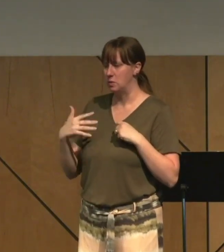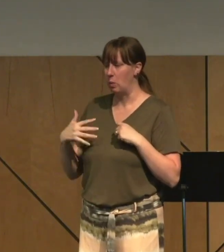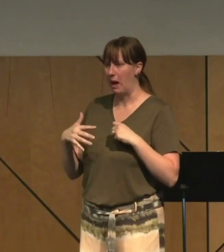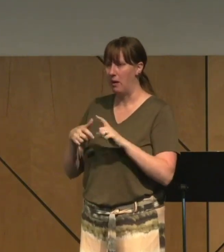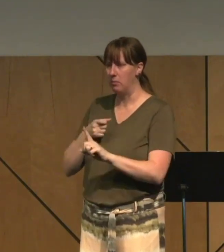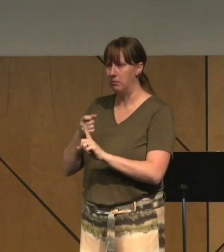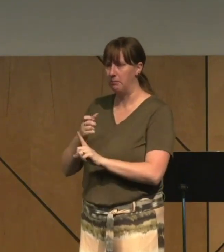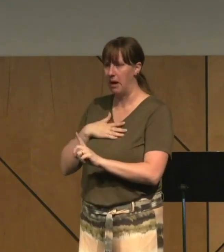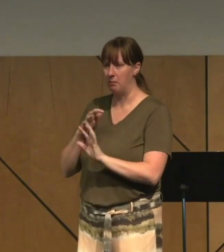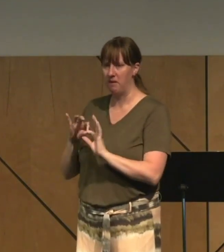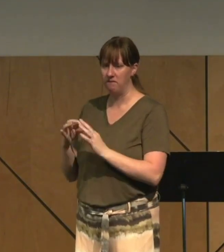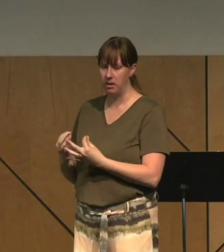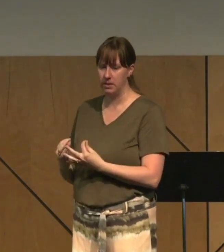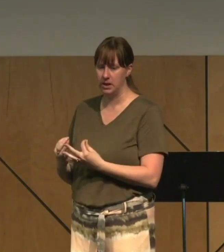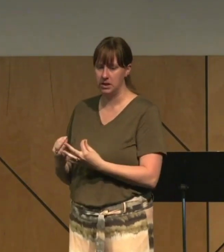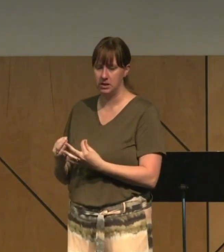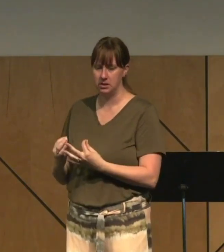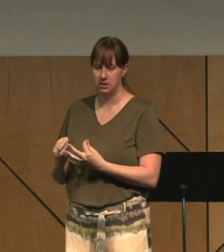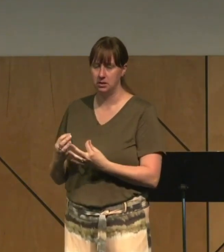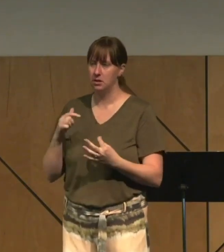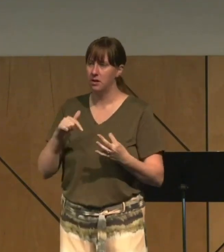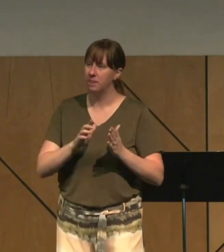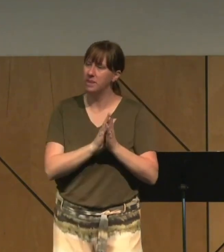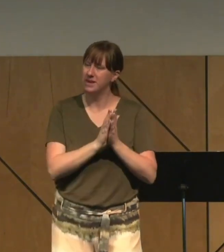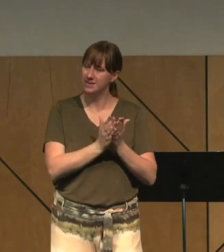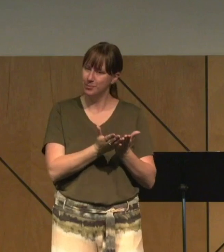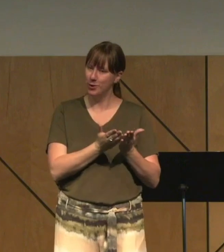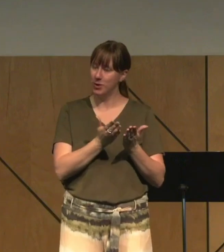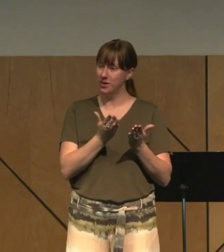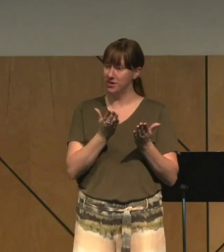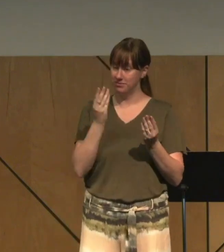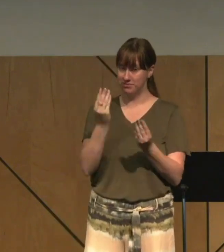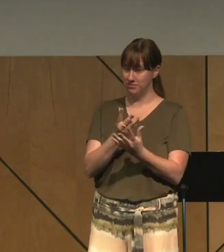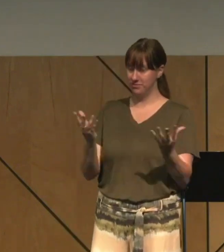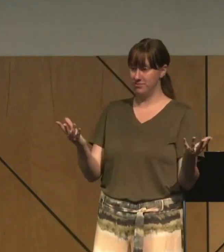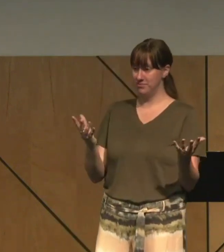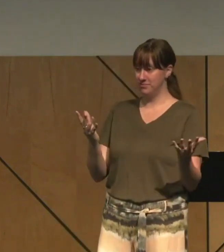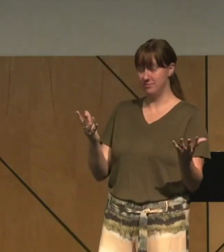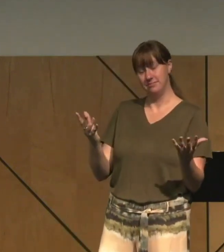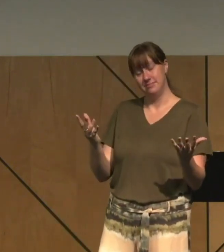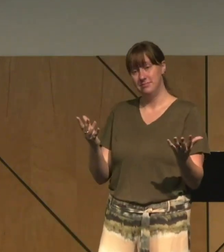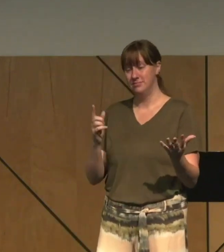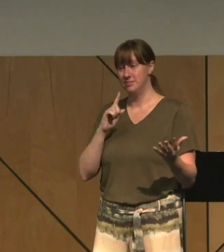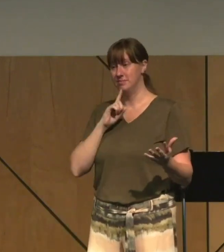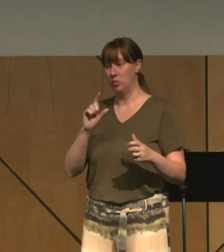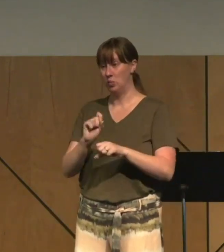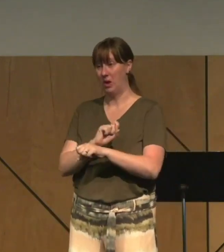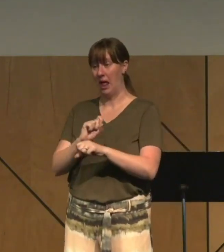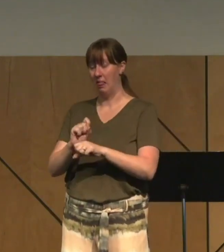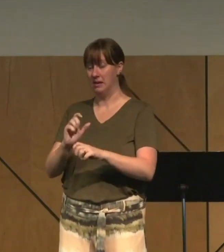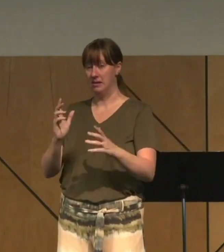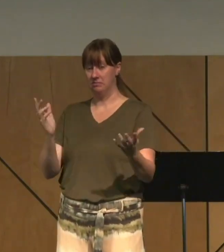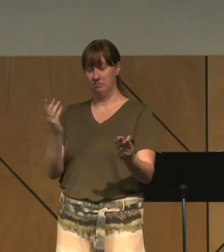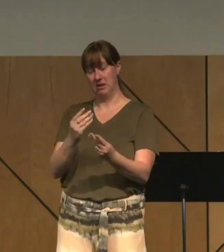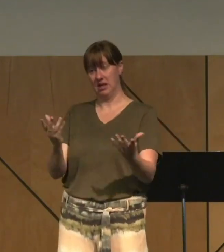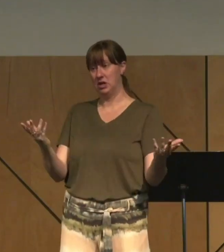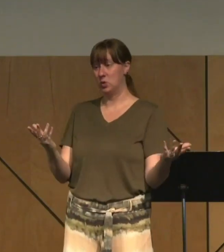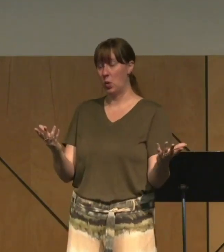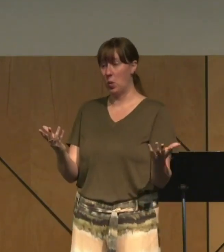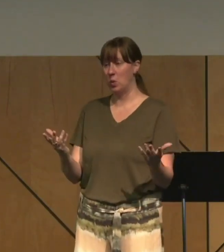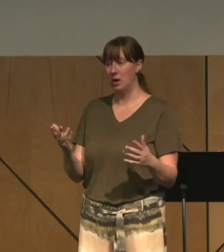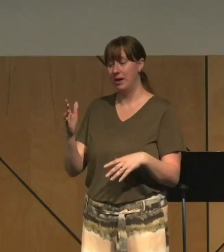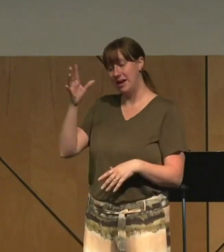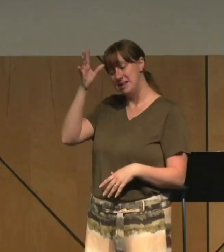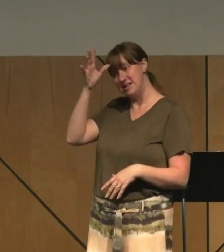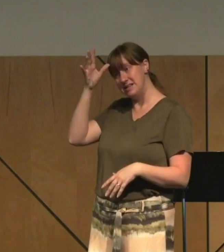The book of Proverbs gives us a reality check even when it hurts. This is one way that the dad hopes that his son is